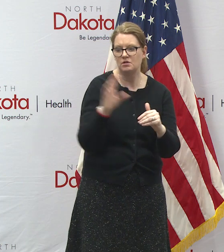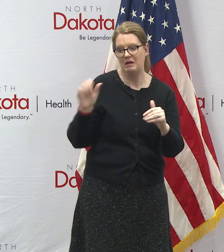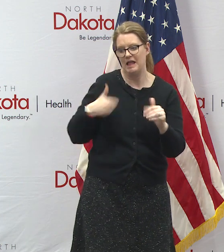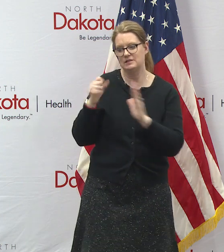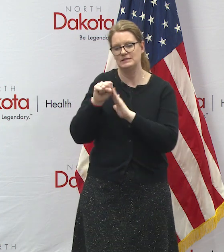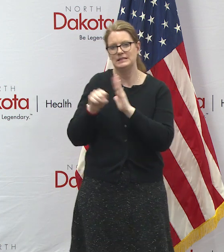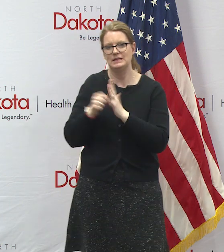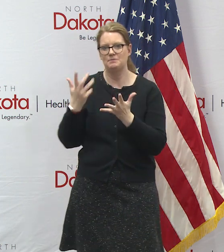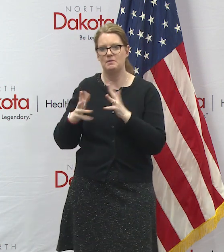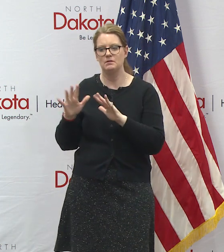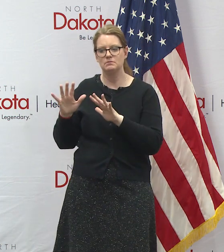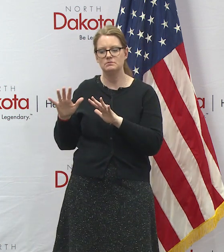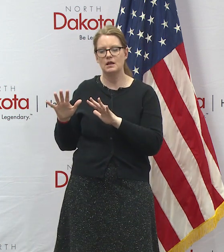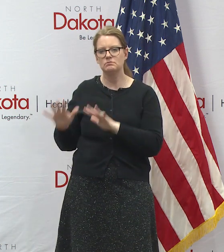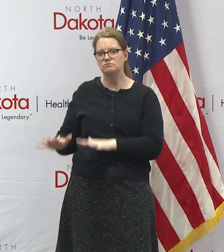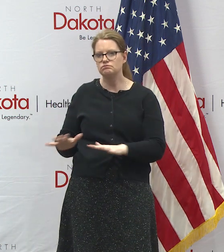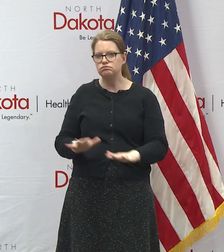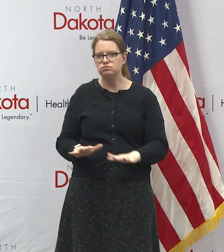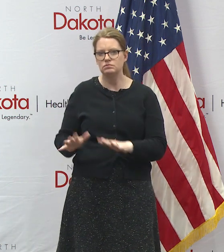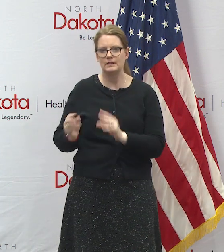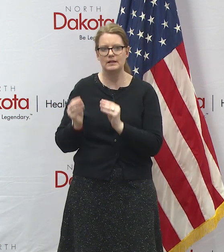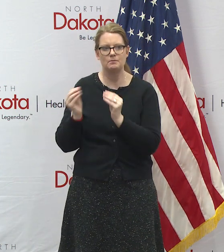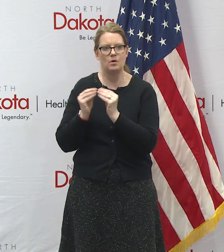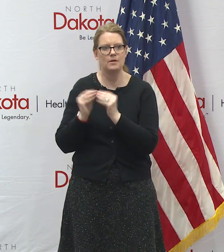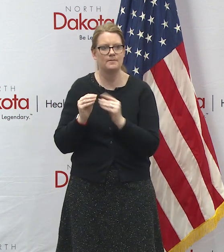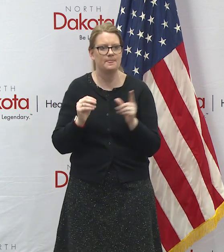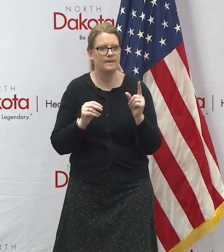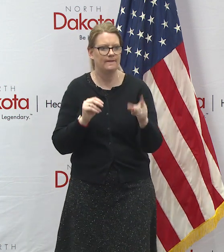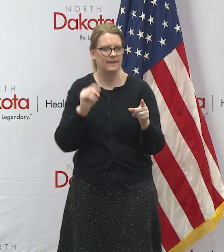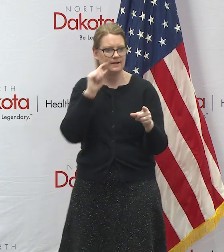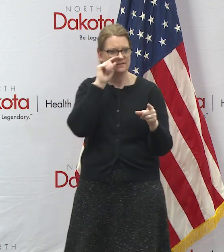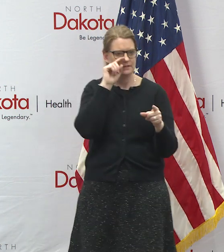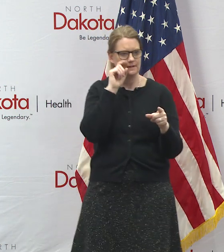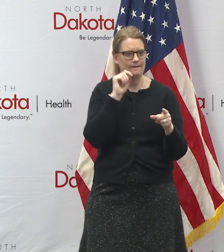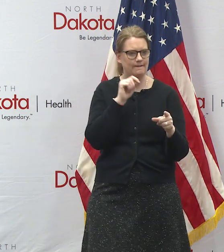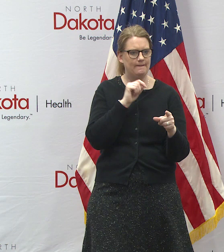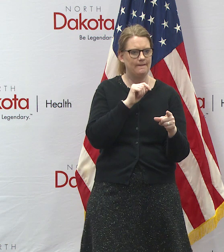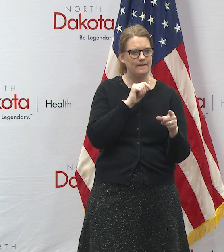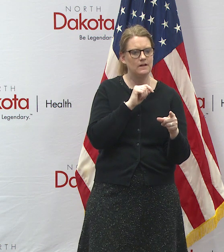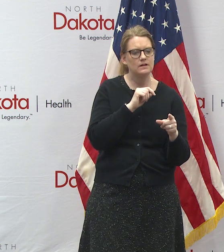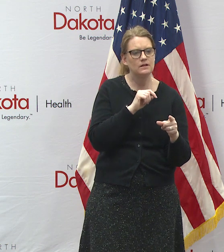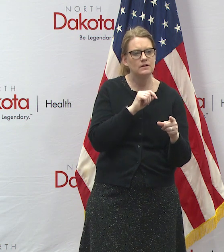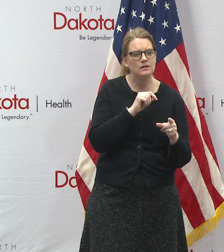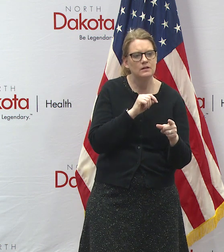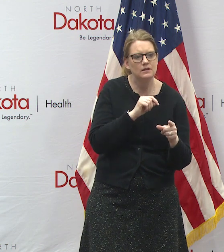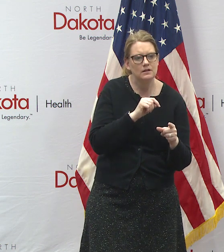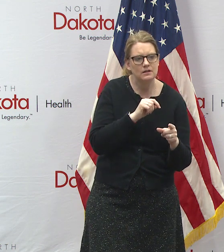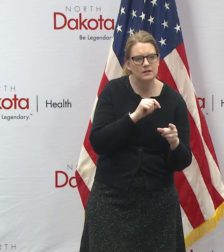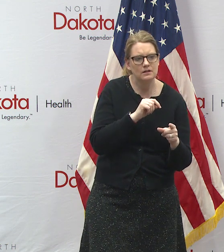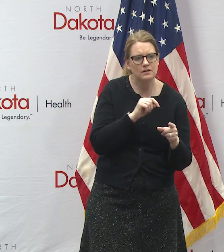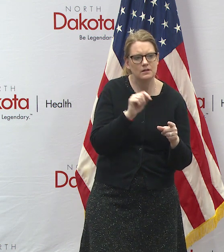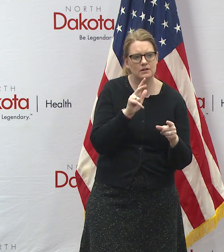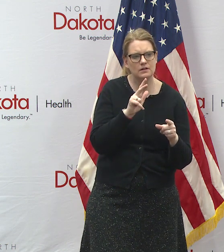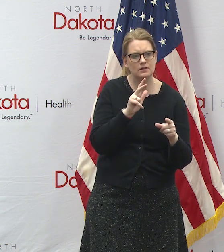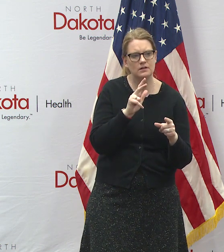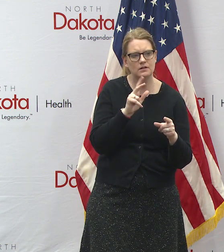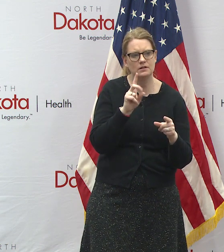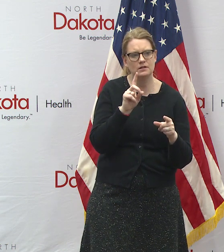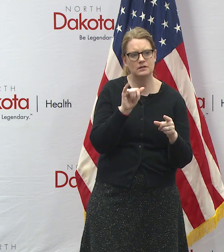them i want to follow up with the earlier question about people being hospitalized with 36 cases